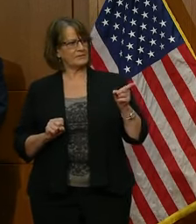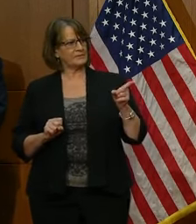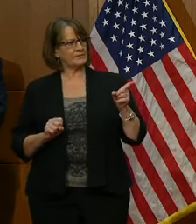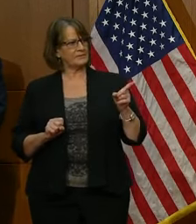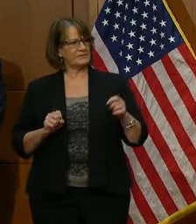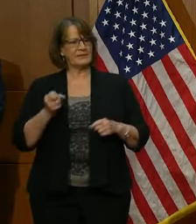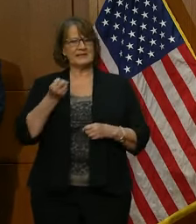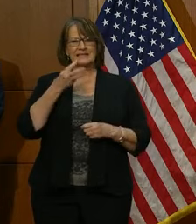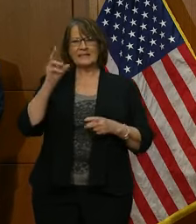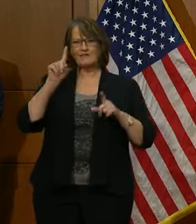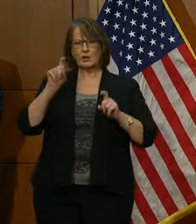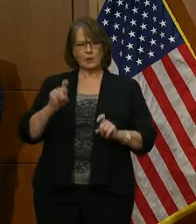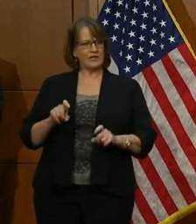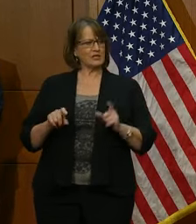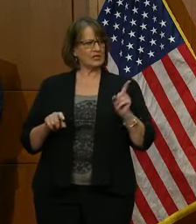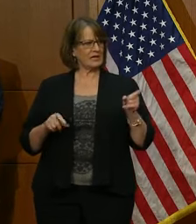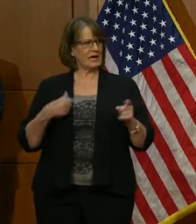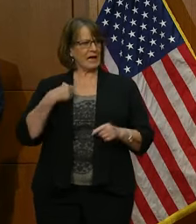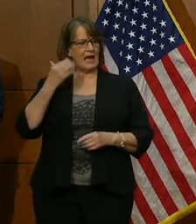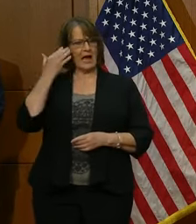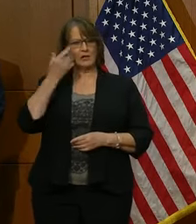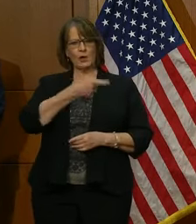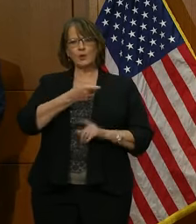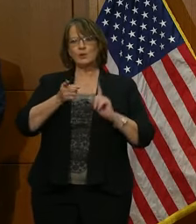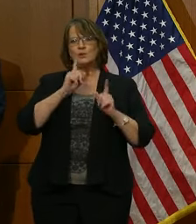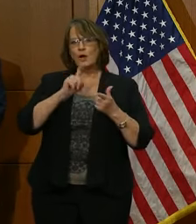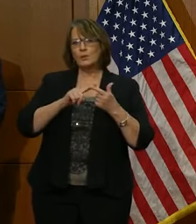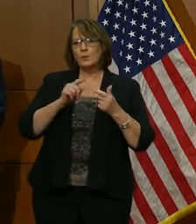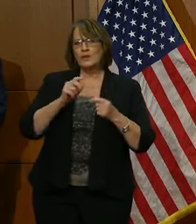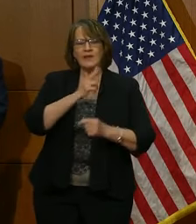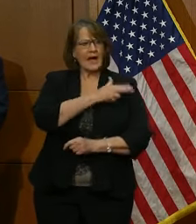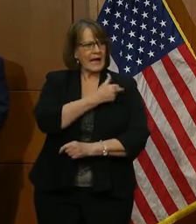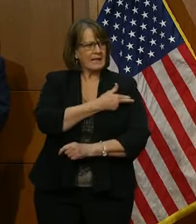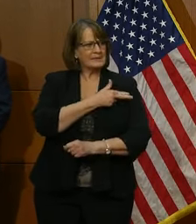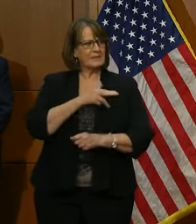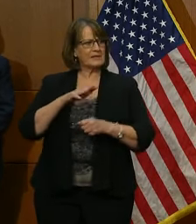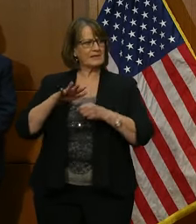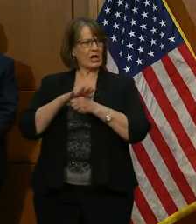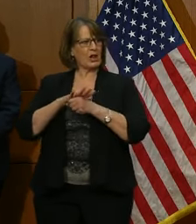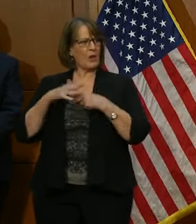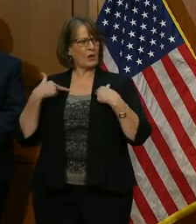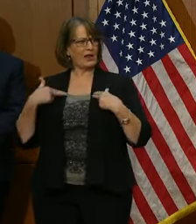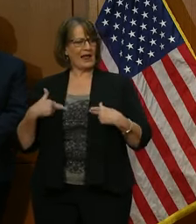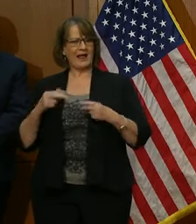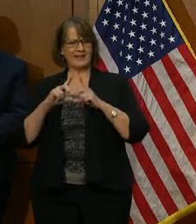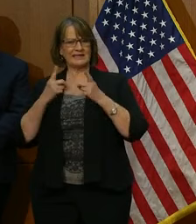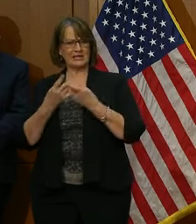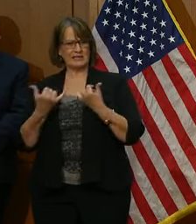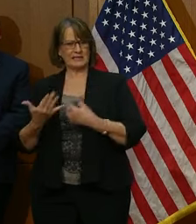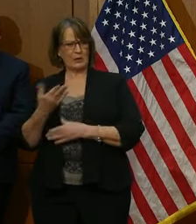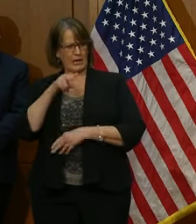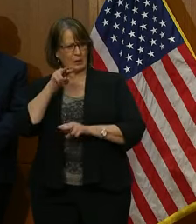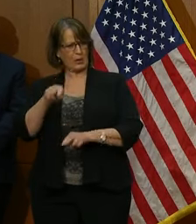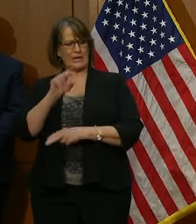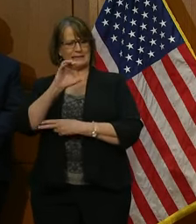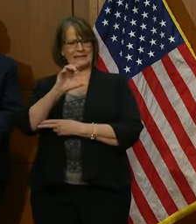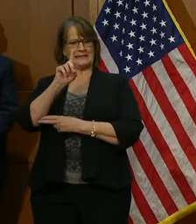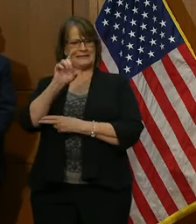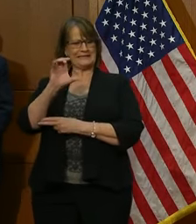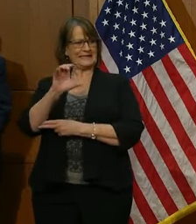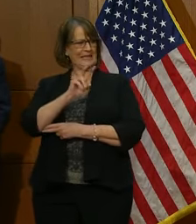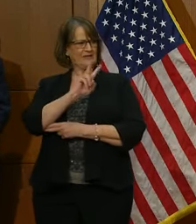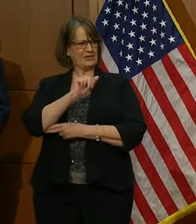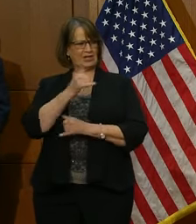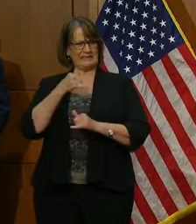A couple questions. I know that you spoke with hospitals and local health systems this morning. Yes. And when you look at the CDC, Virginia is